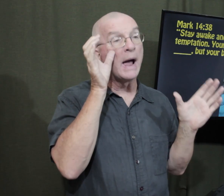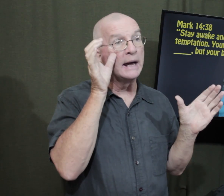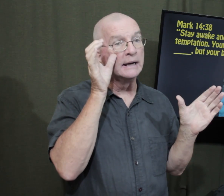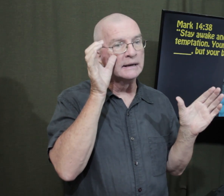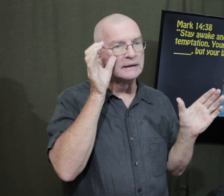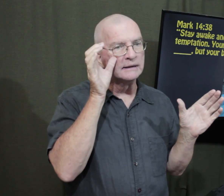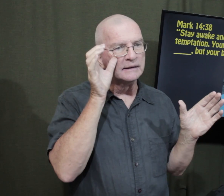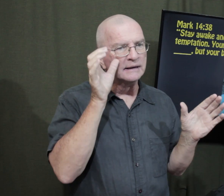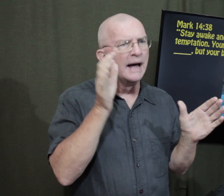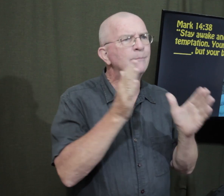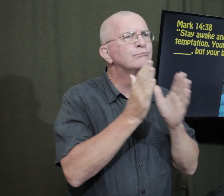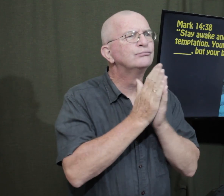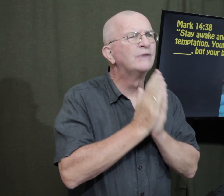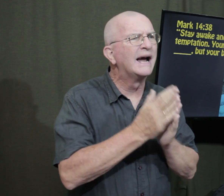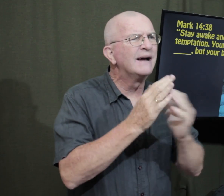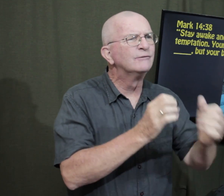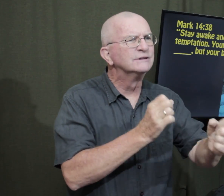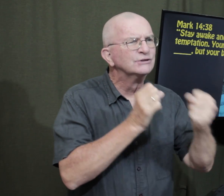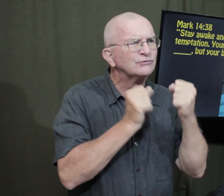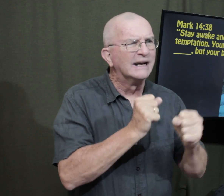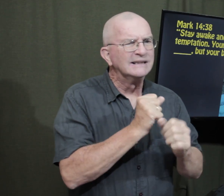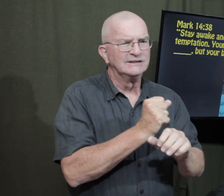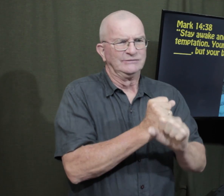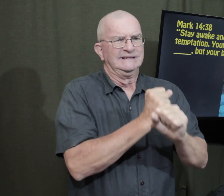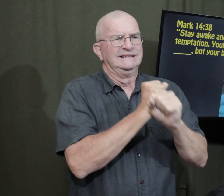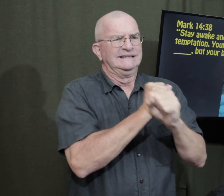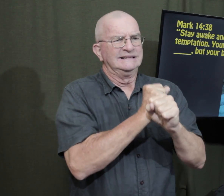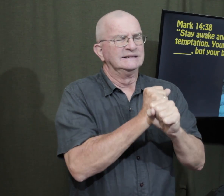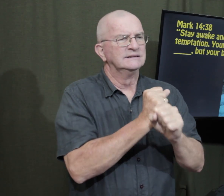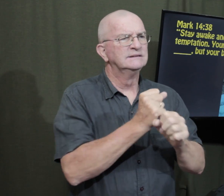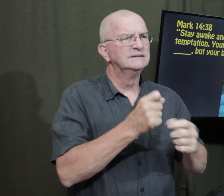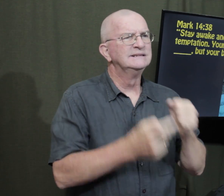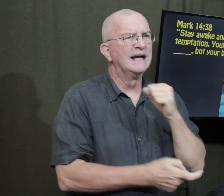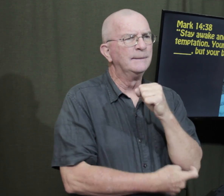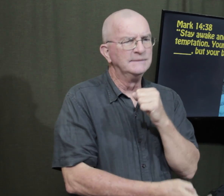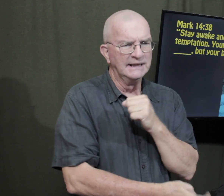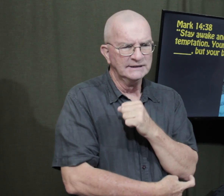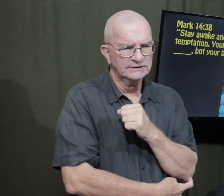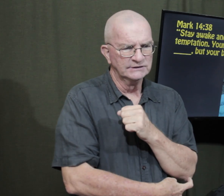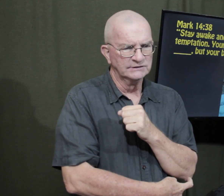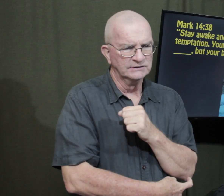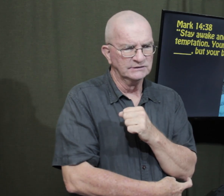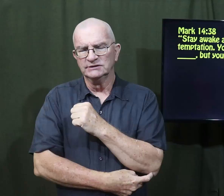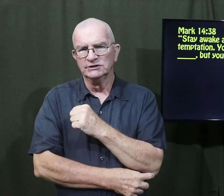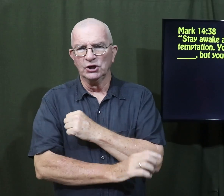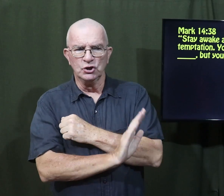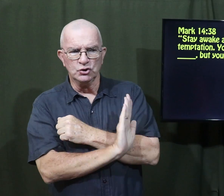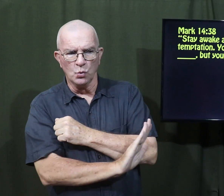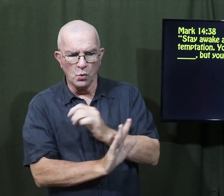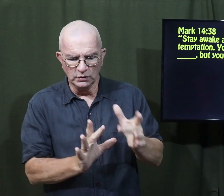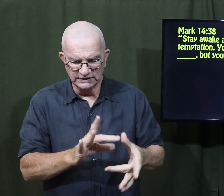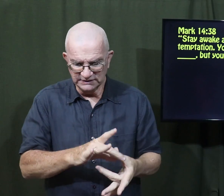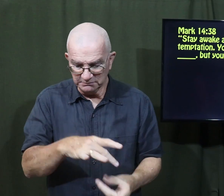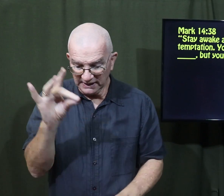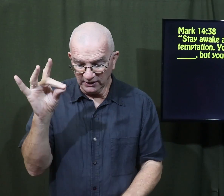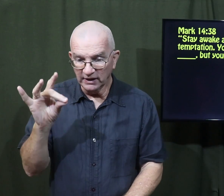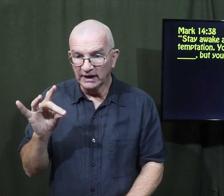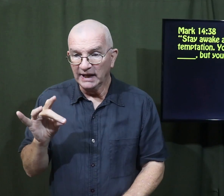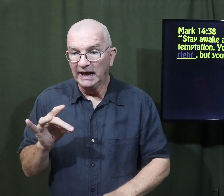stay awake and pray for strength against temptation. Your spirit